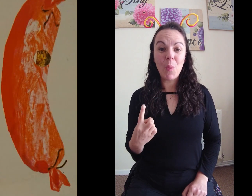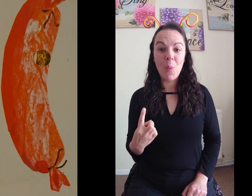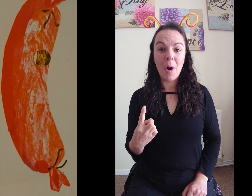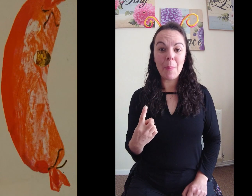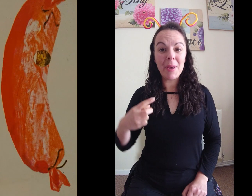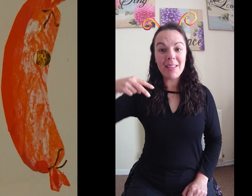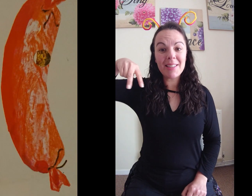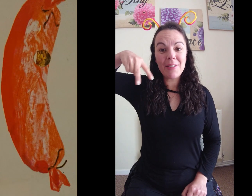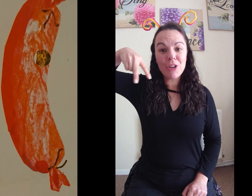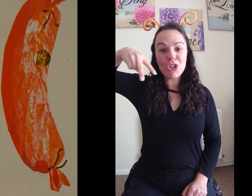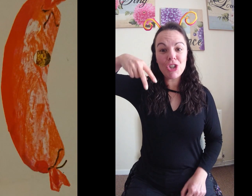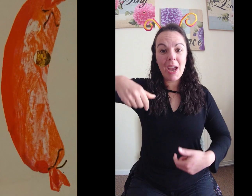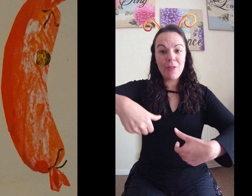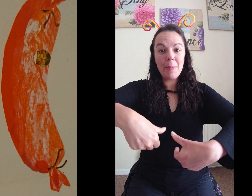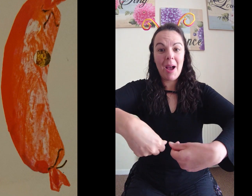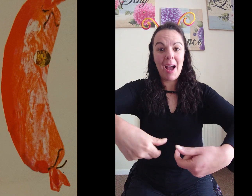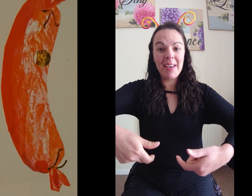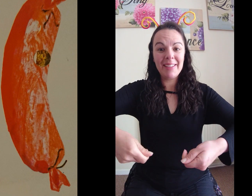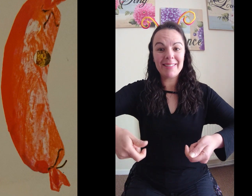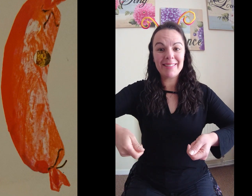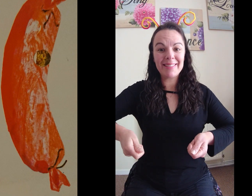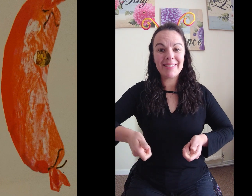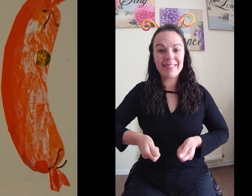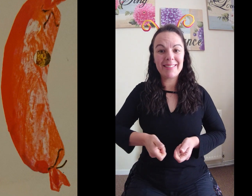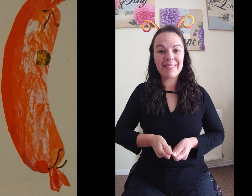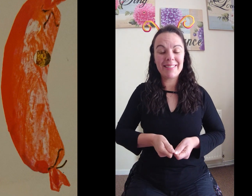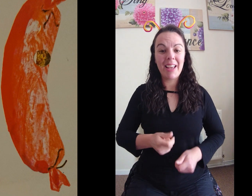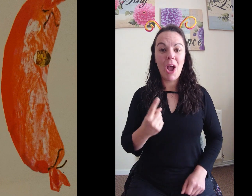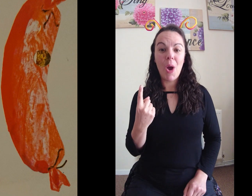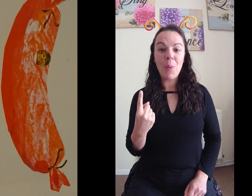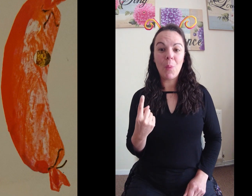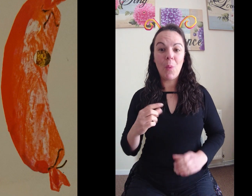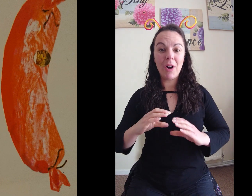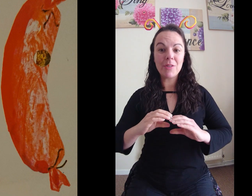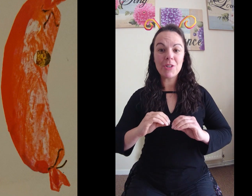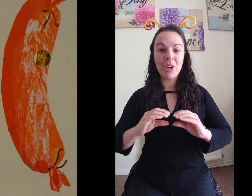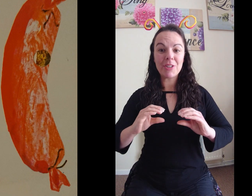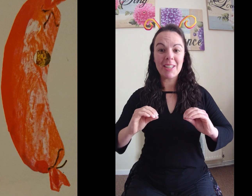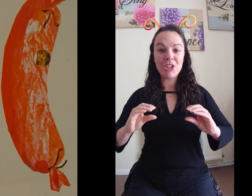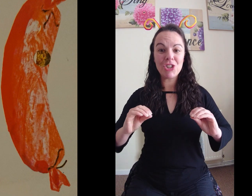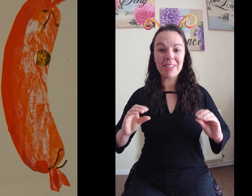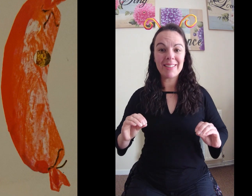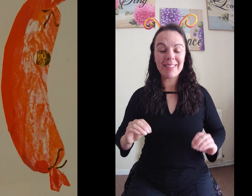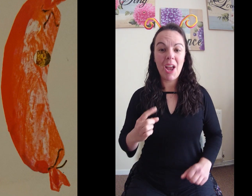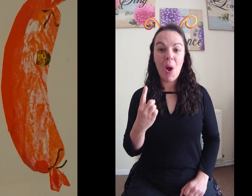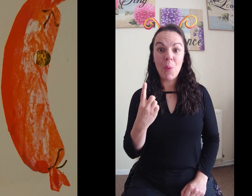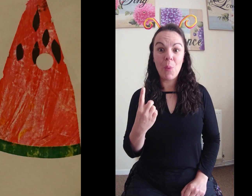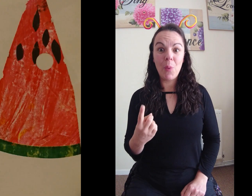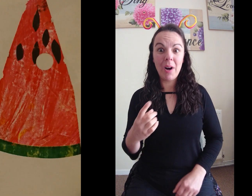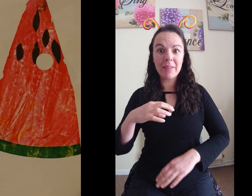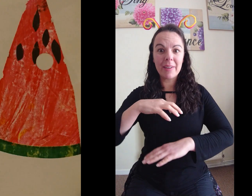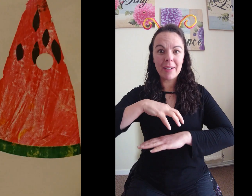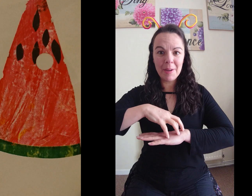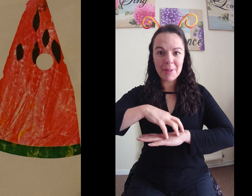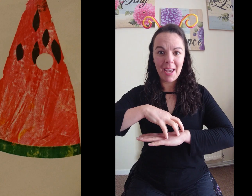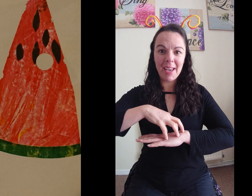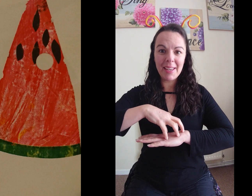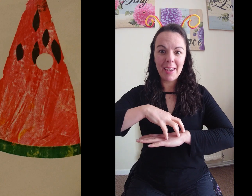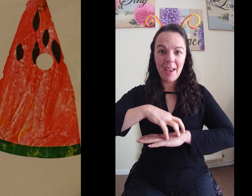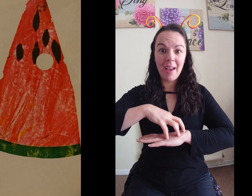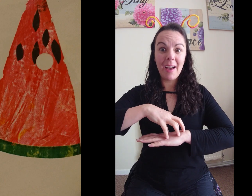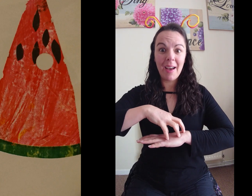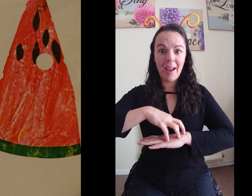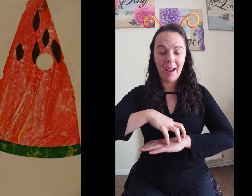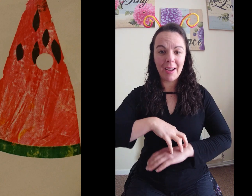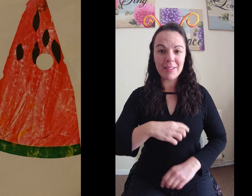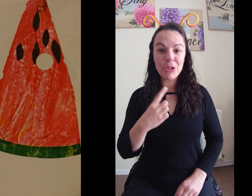One piece of cherry pie. One sausage. One cupcake.